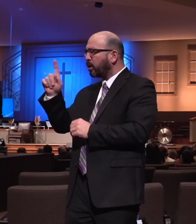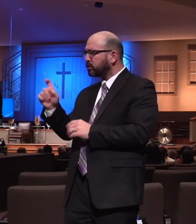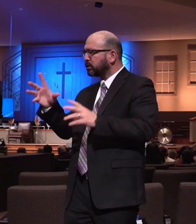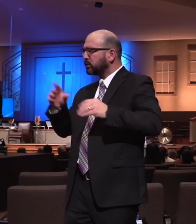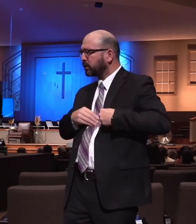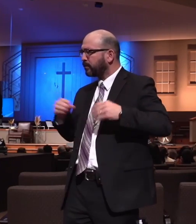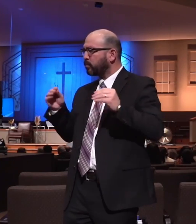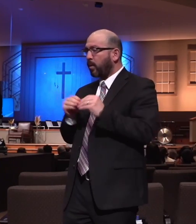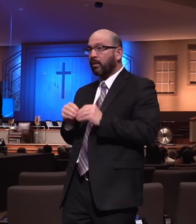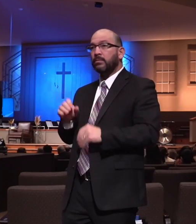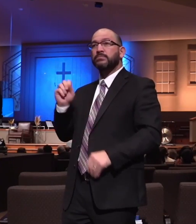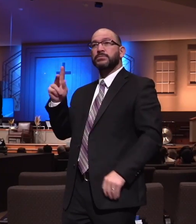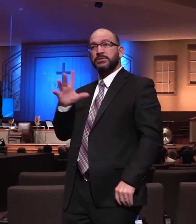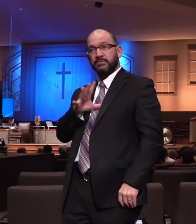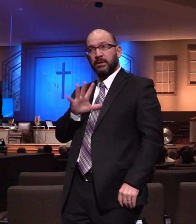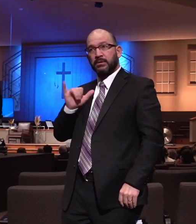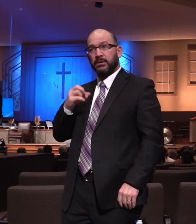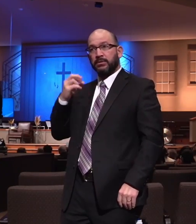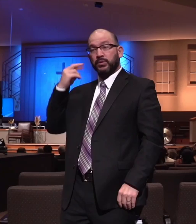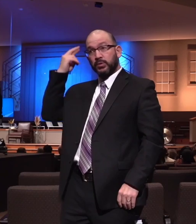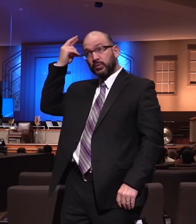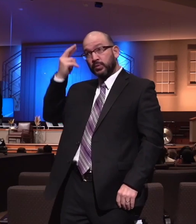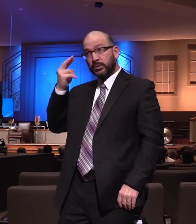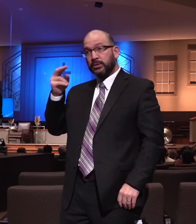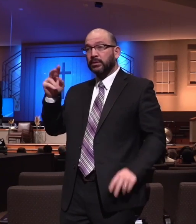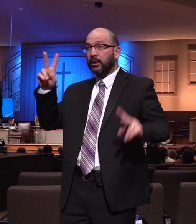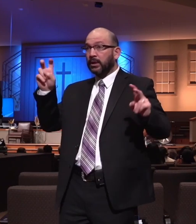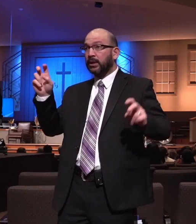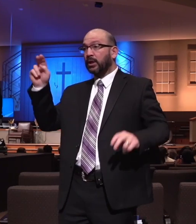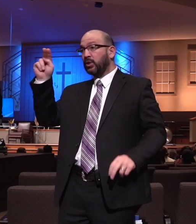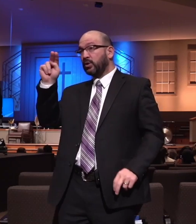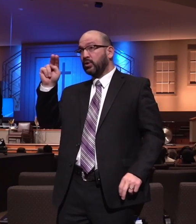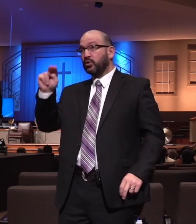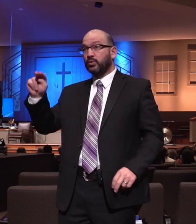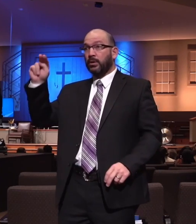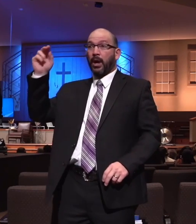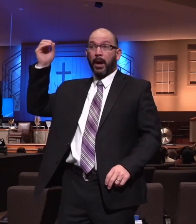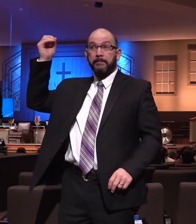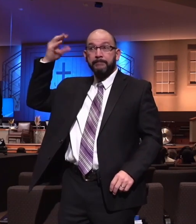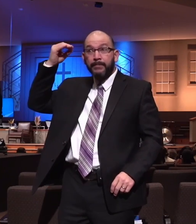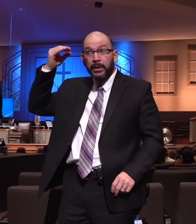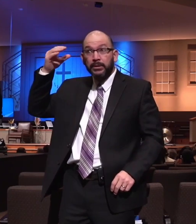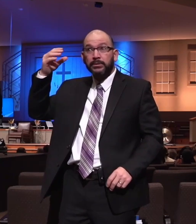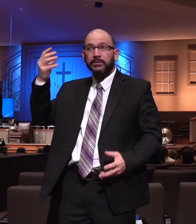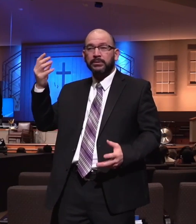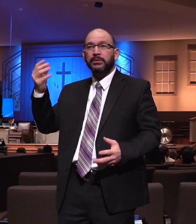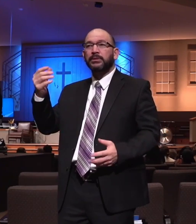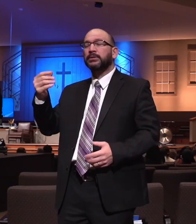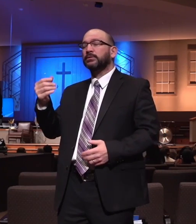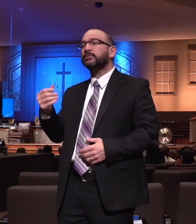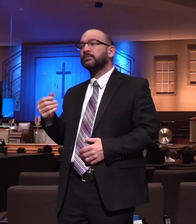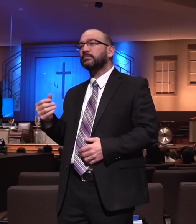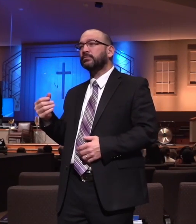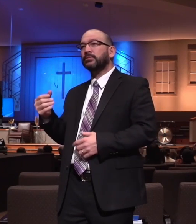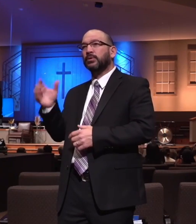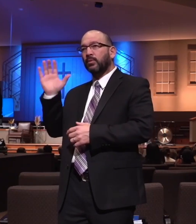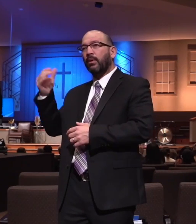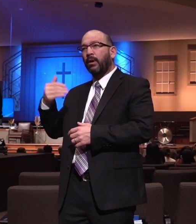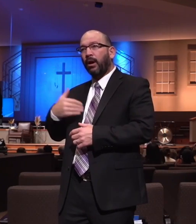By the way, that's why the United Methodists just this past week said that from now on on their church roles, they're going to have male, female, cisgender,